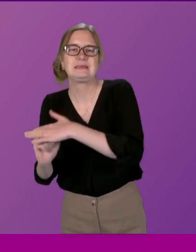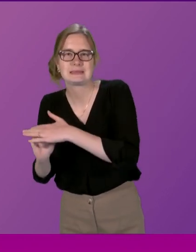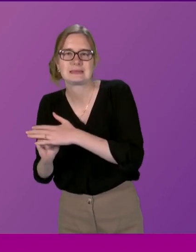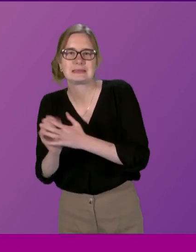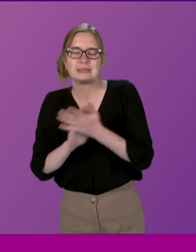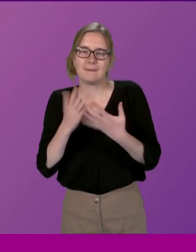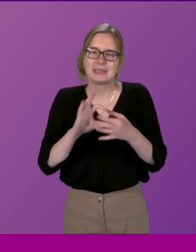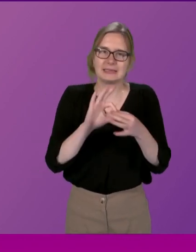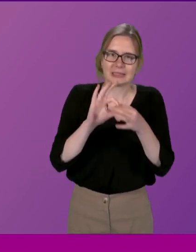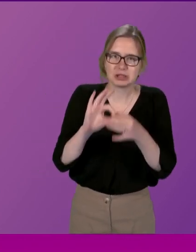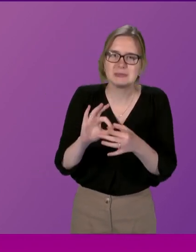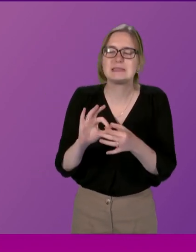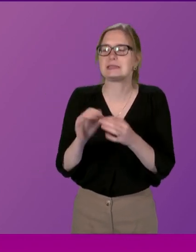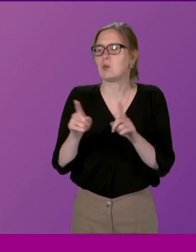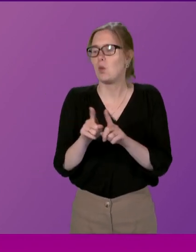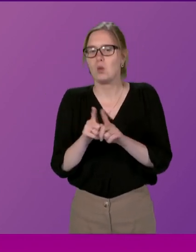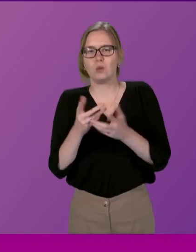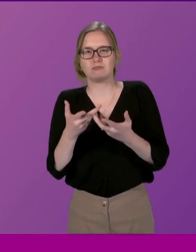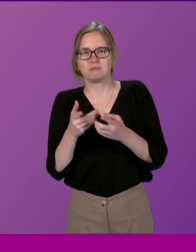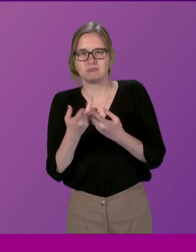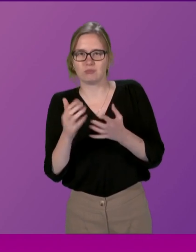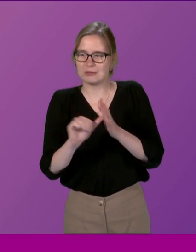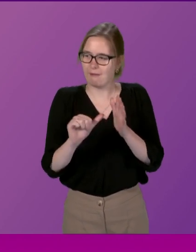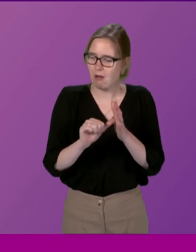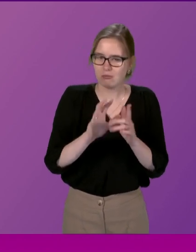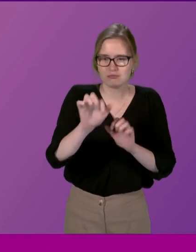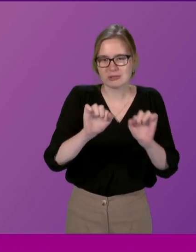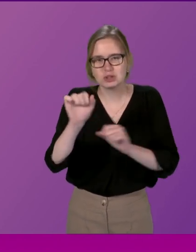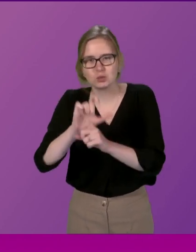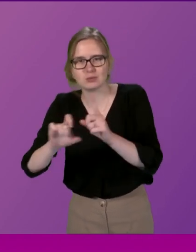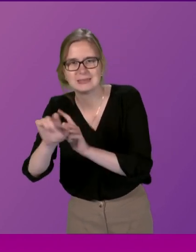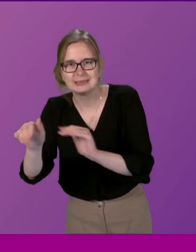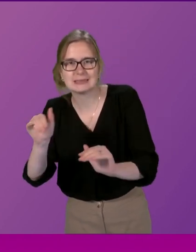engaging the harder to reach in the communities